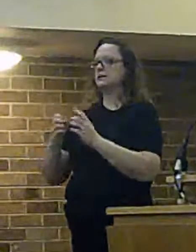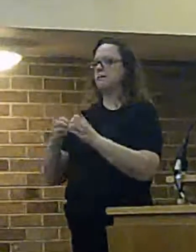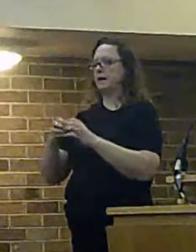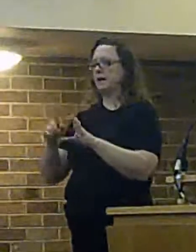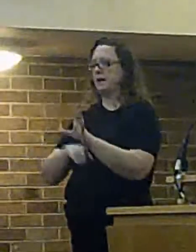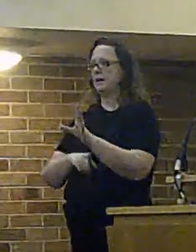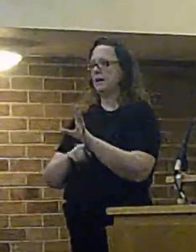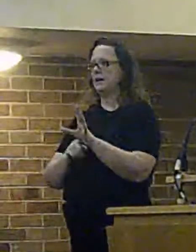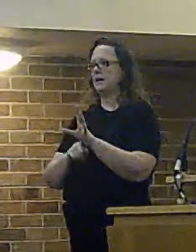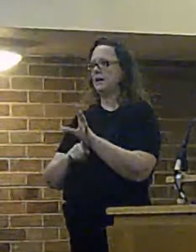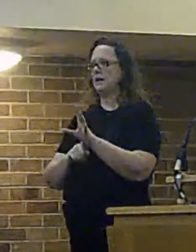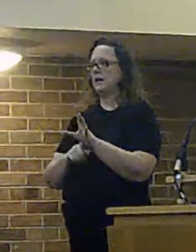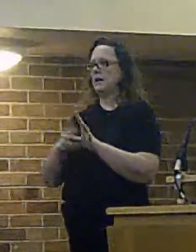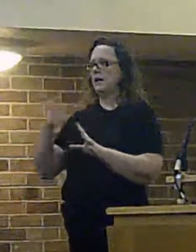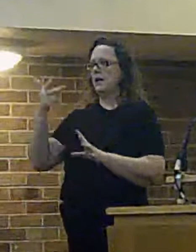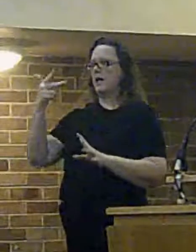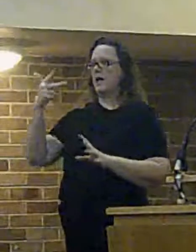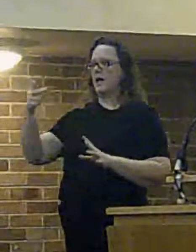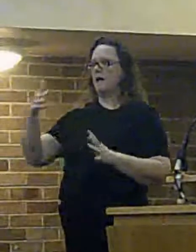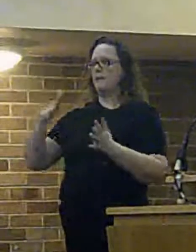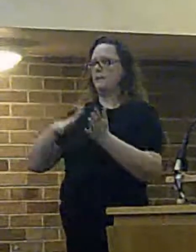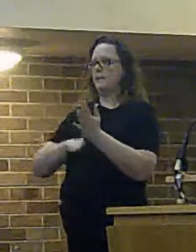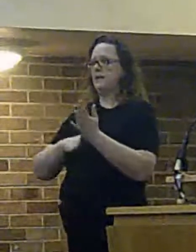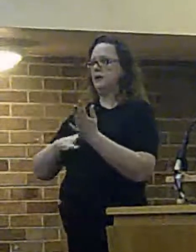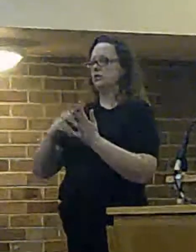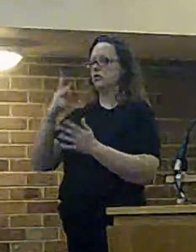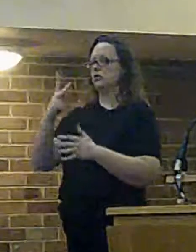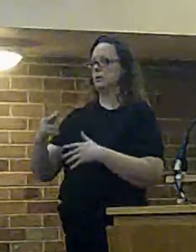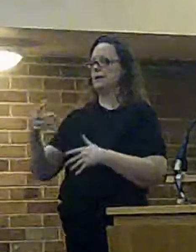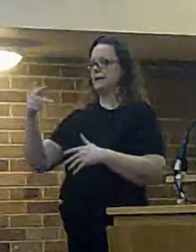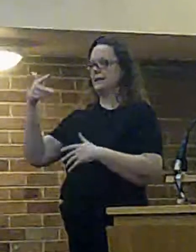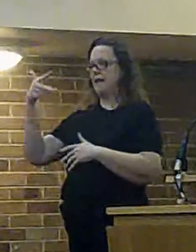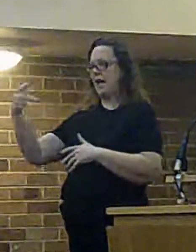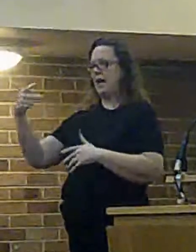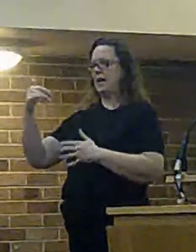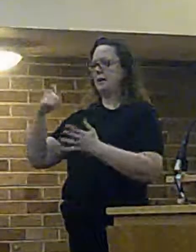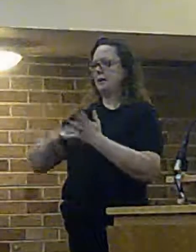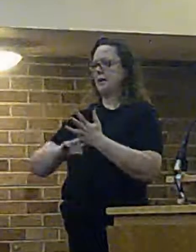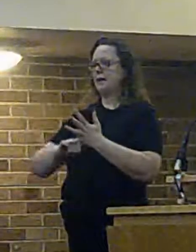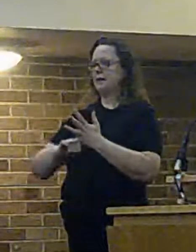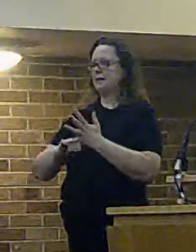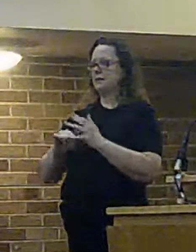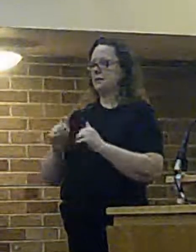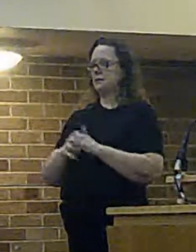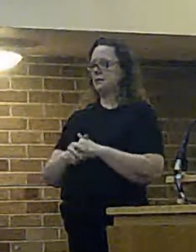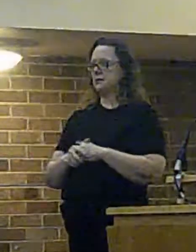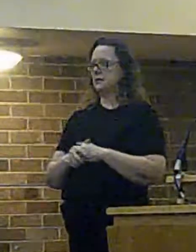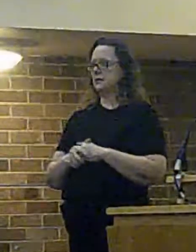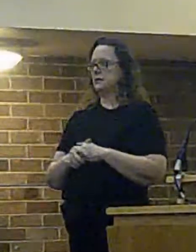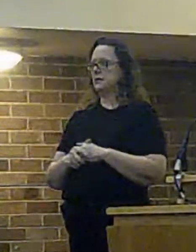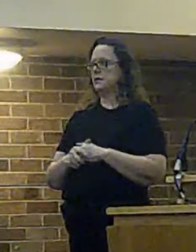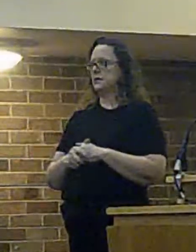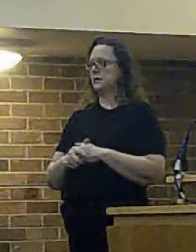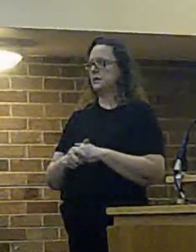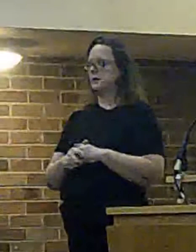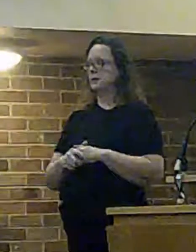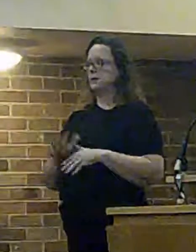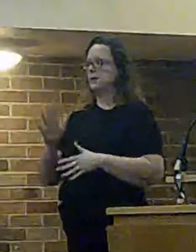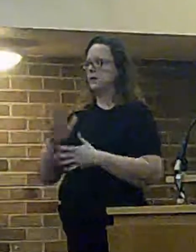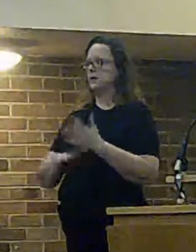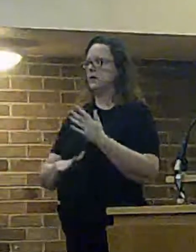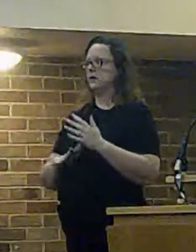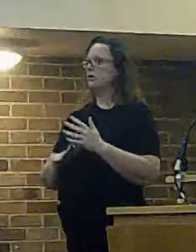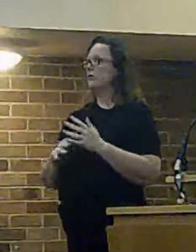eight minutes 28 sorry eight minutes 28 seconds so next slide there that's from